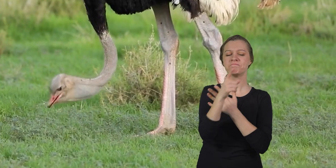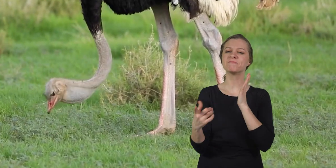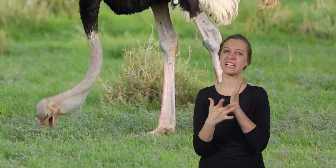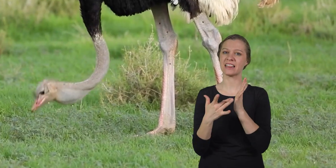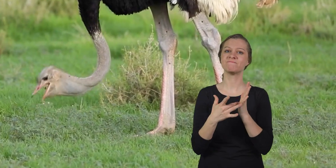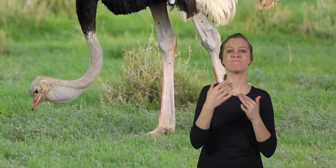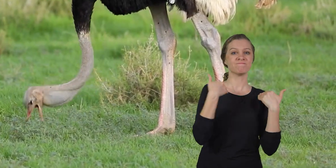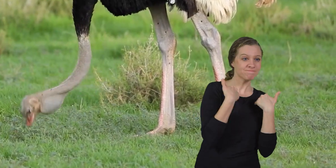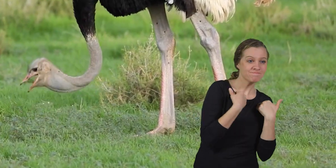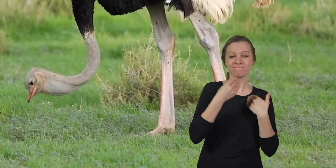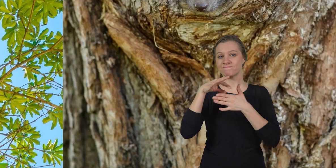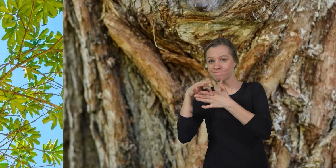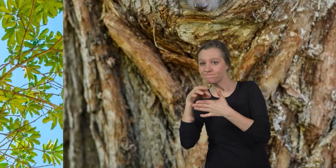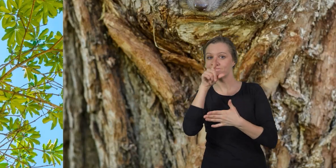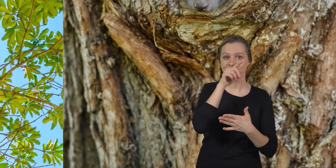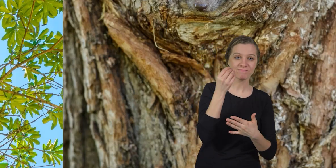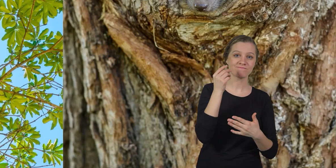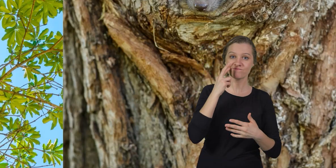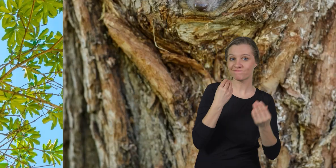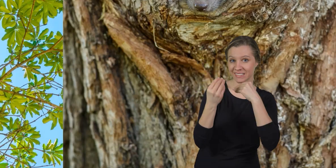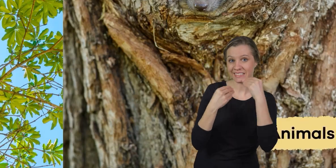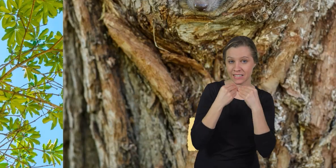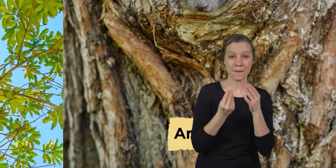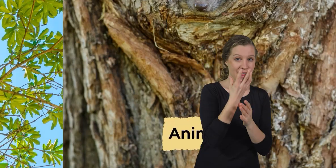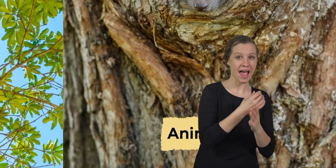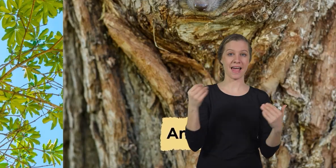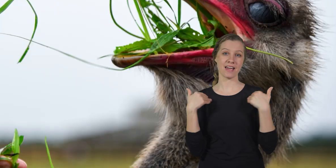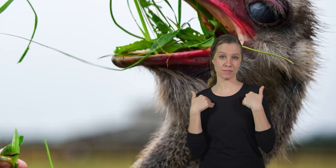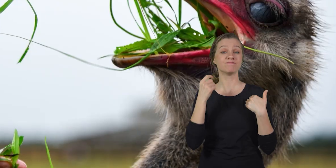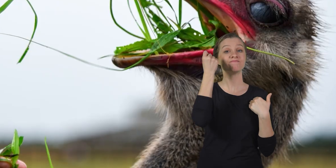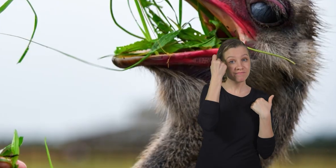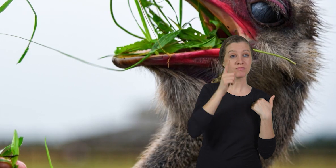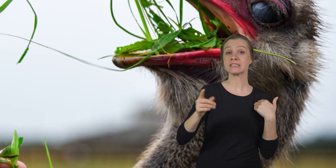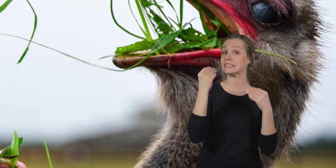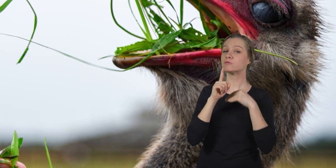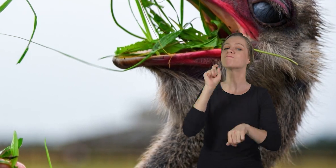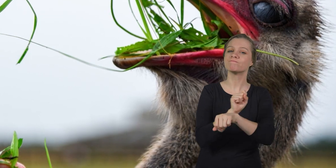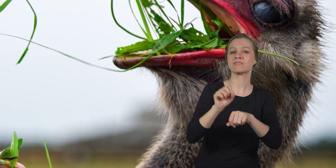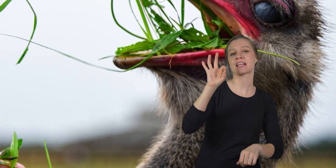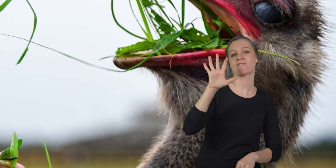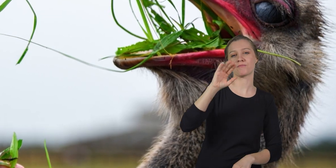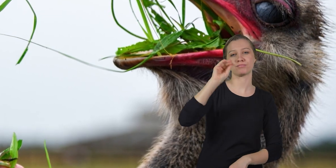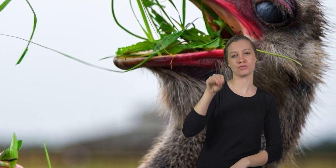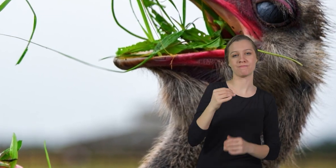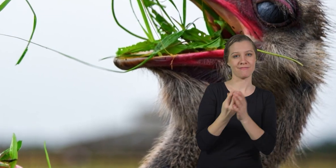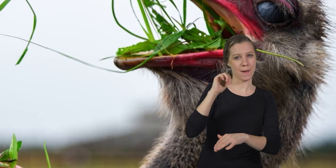are technically omnivores, which means they eat plants and animals, but their diet is 95% plant-based.